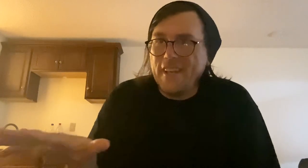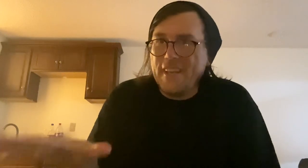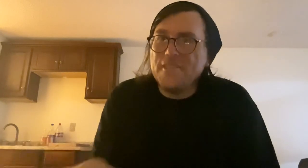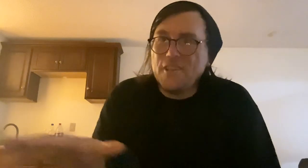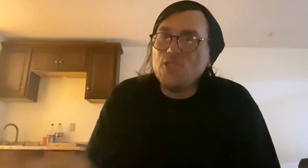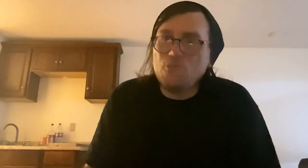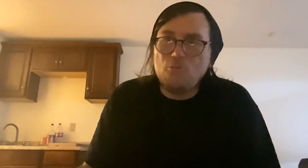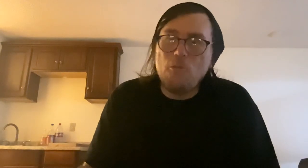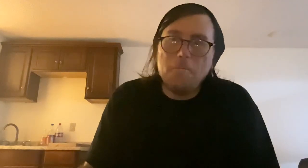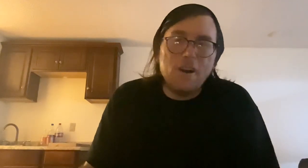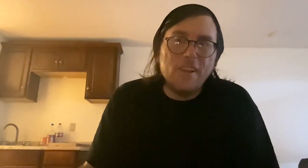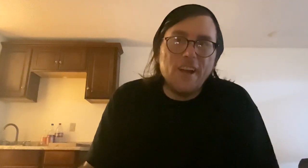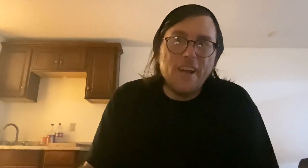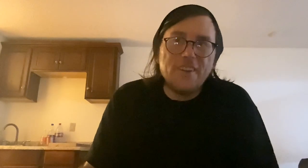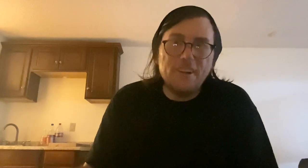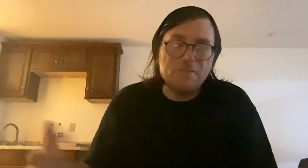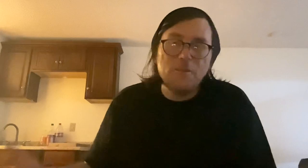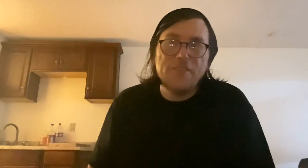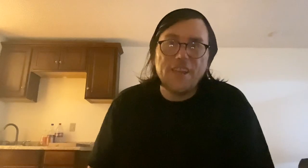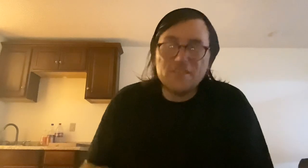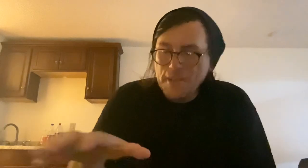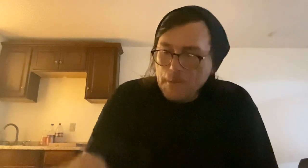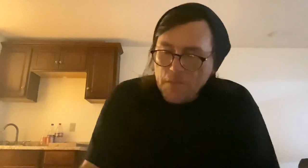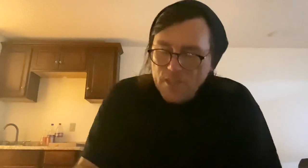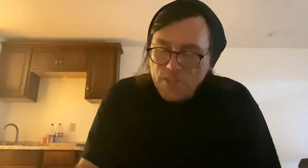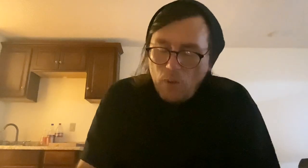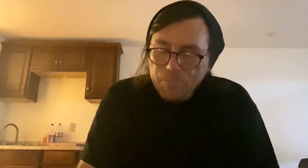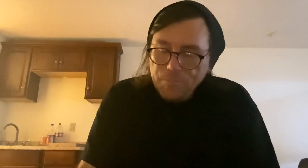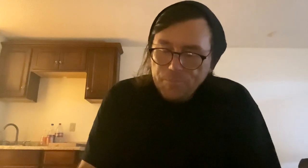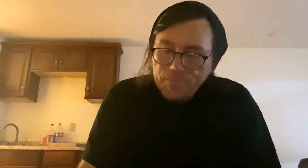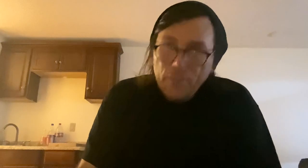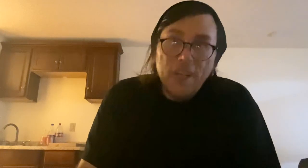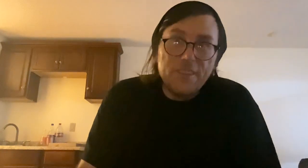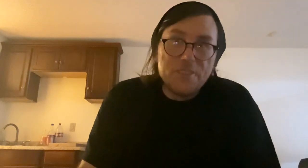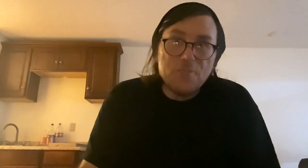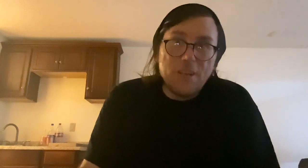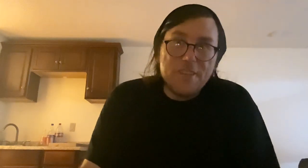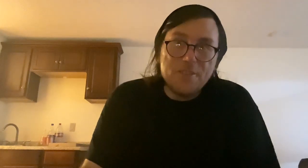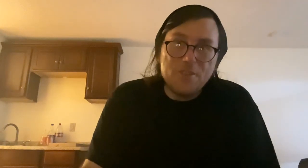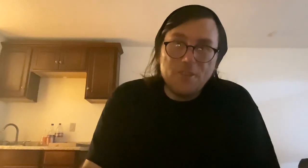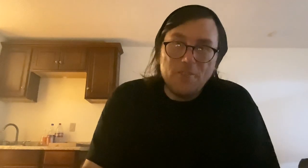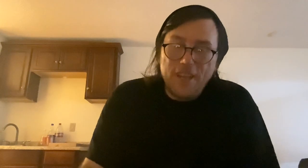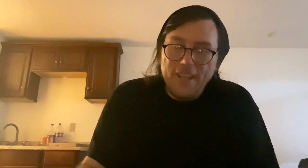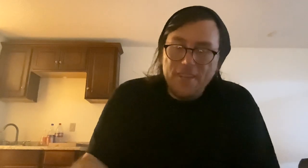easily screw up online of doing things. So, this is what I suggest you do is